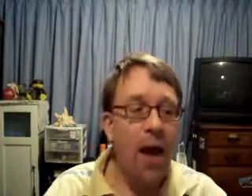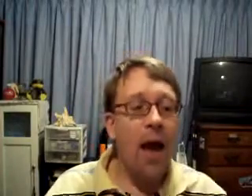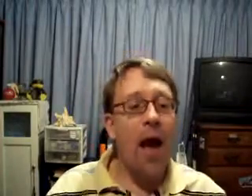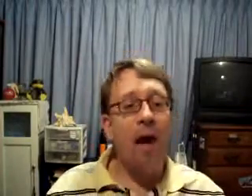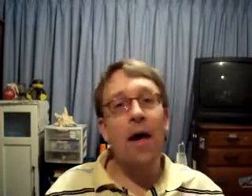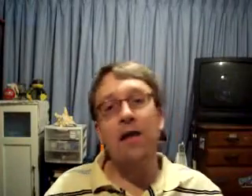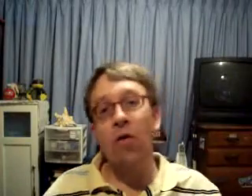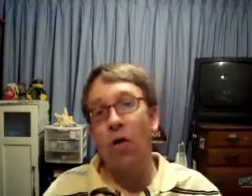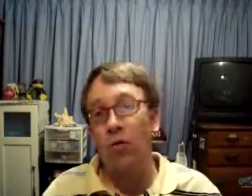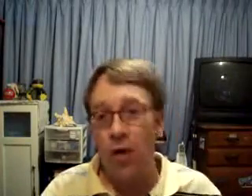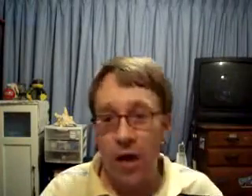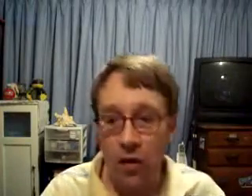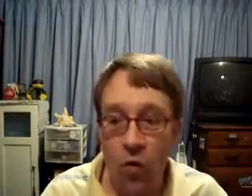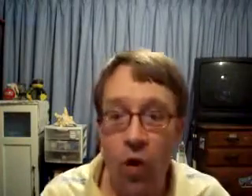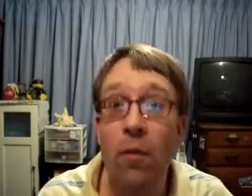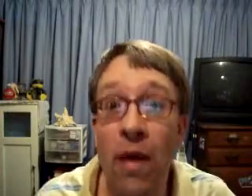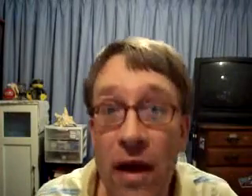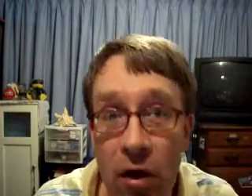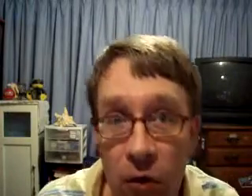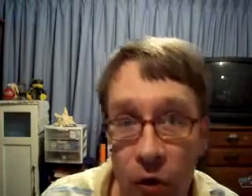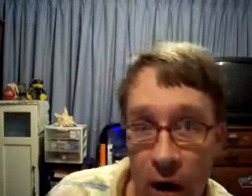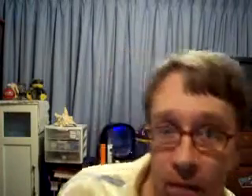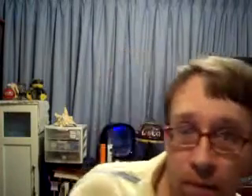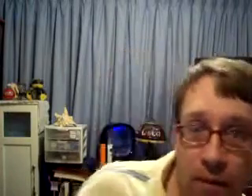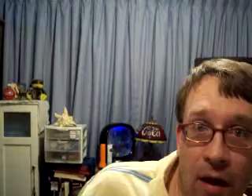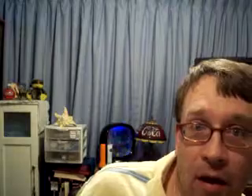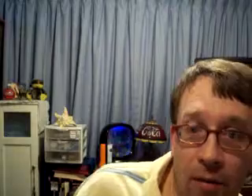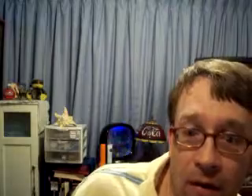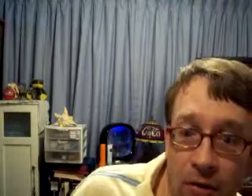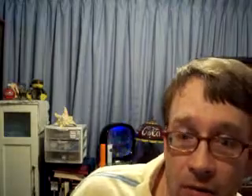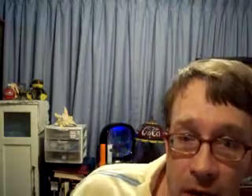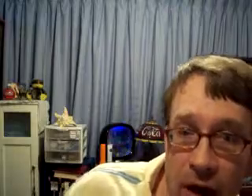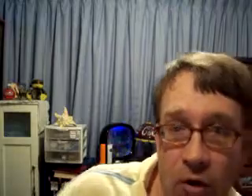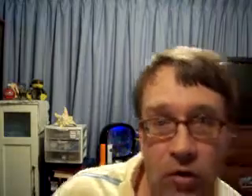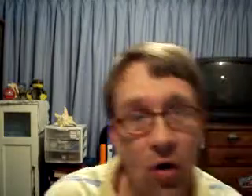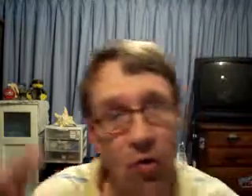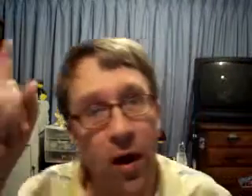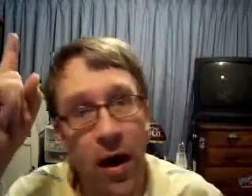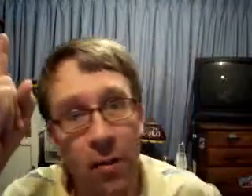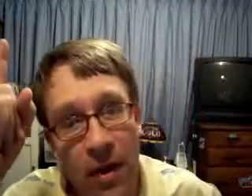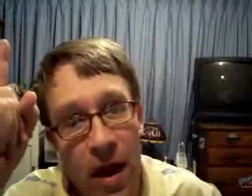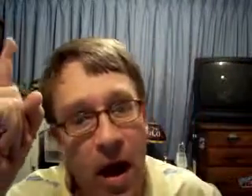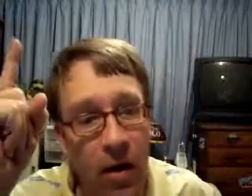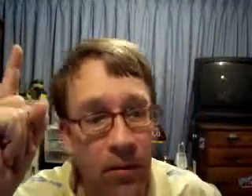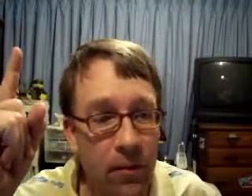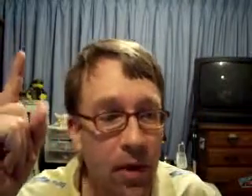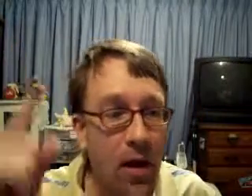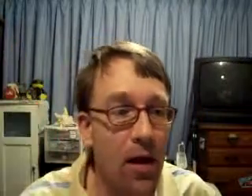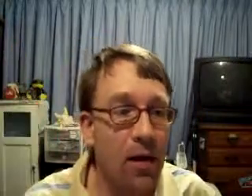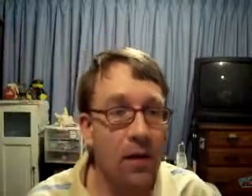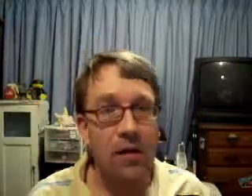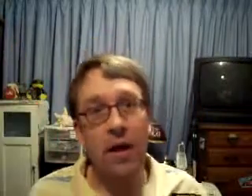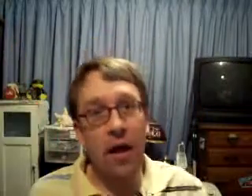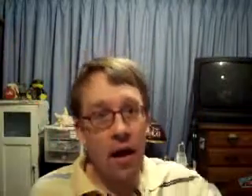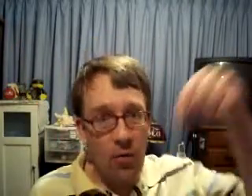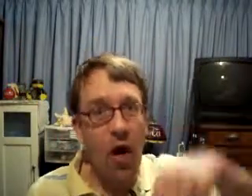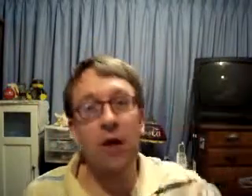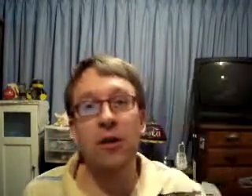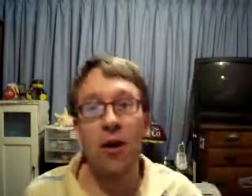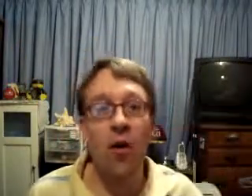And that's of course where you get the word meteor from. Okay. Because meteors are way up in the air. Until they come crashing to